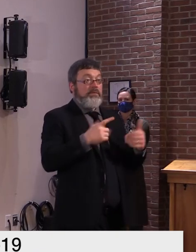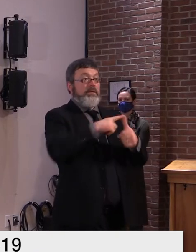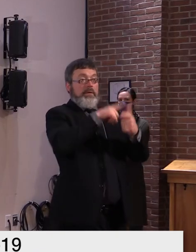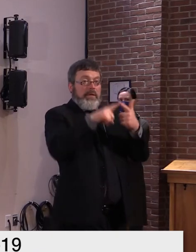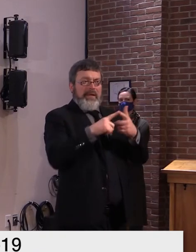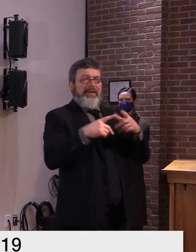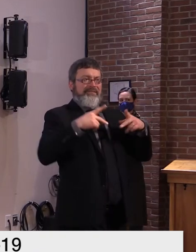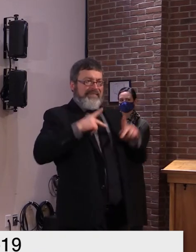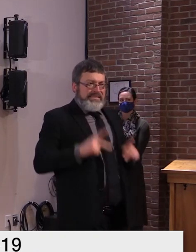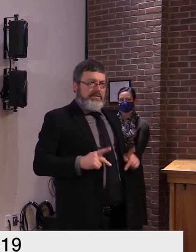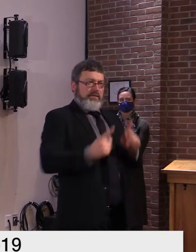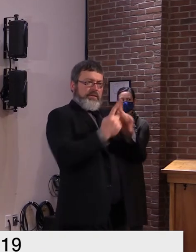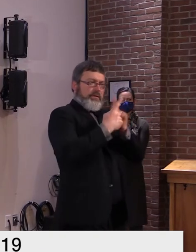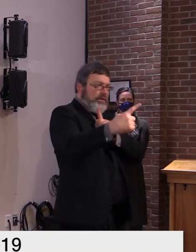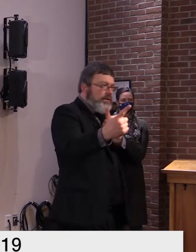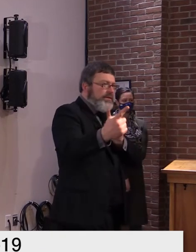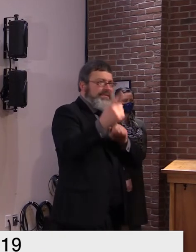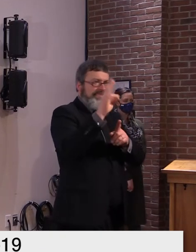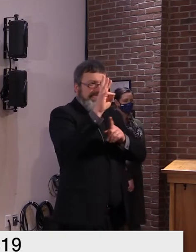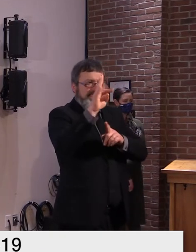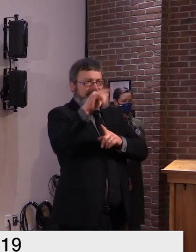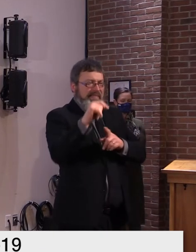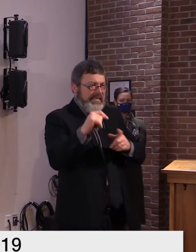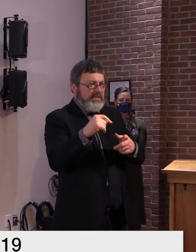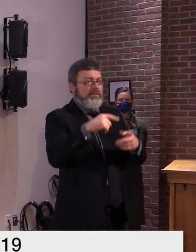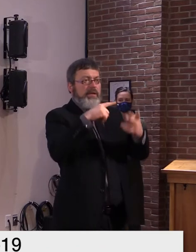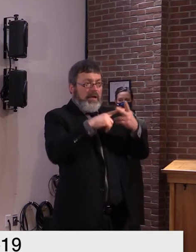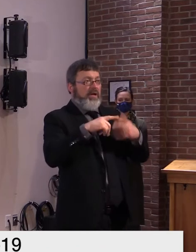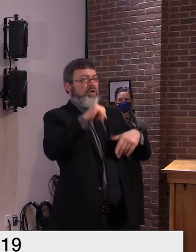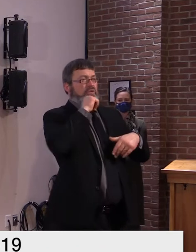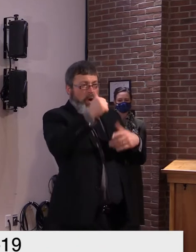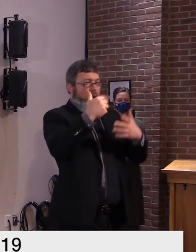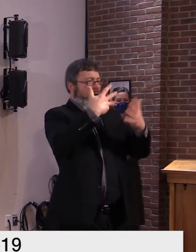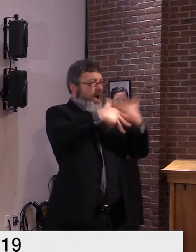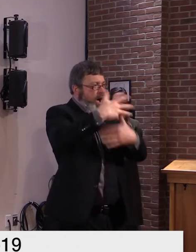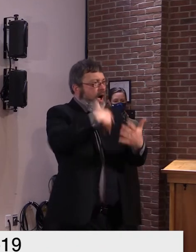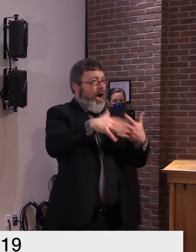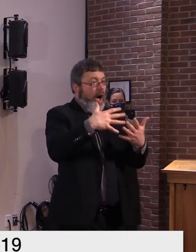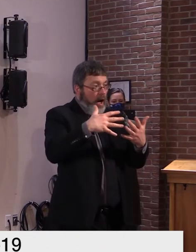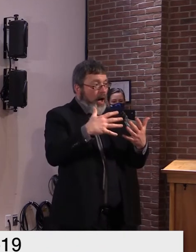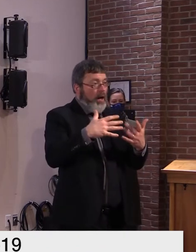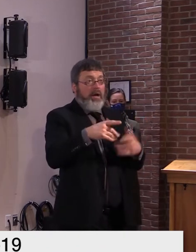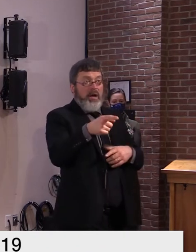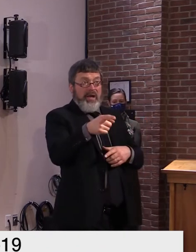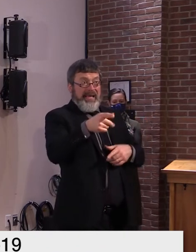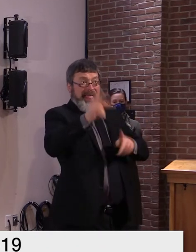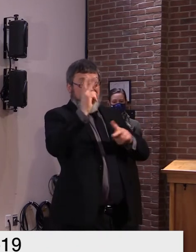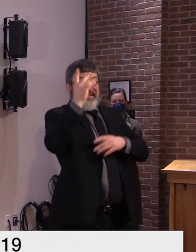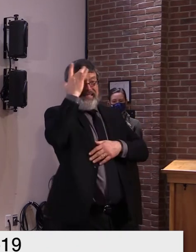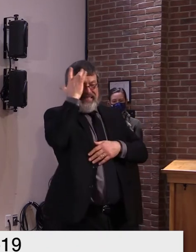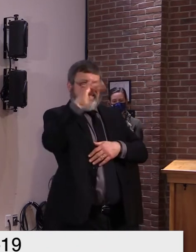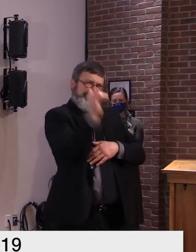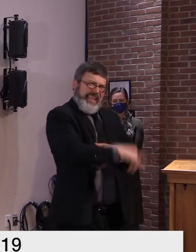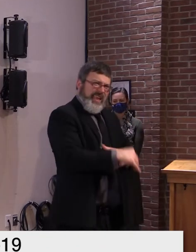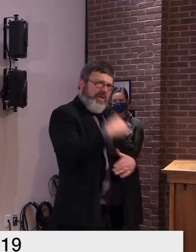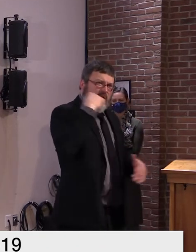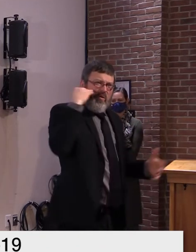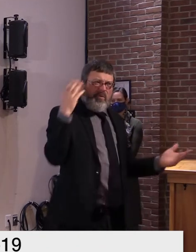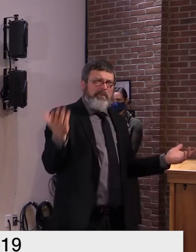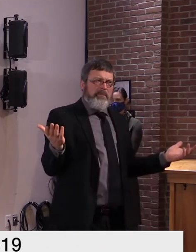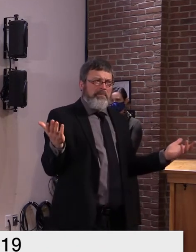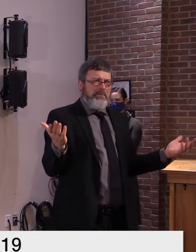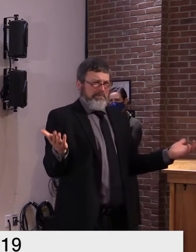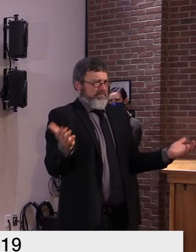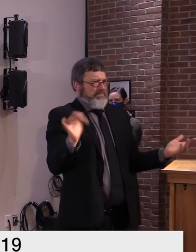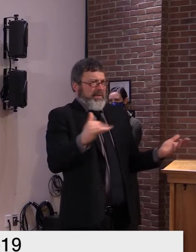in groups. And if you're sick, don't go to work. You can take that into your own